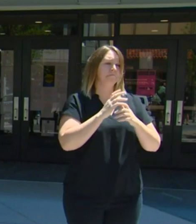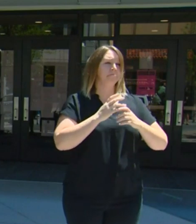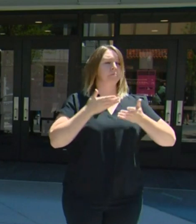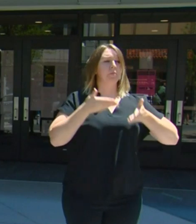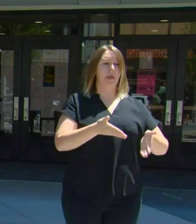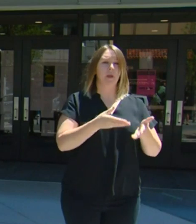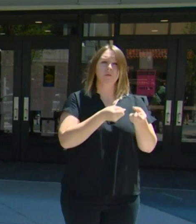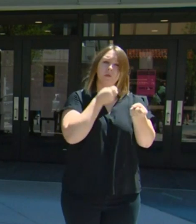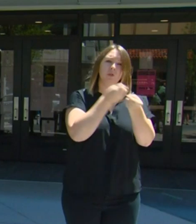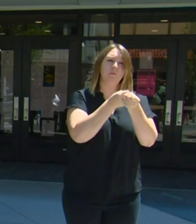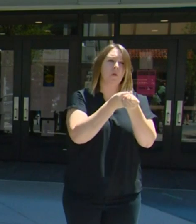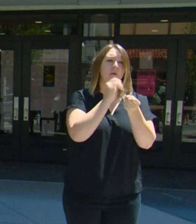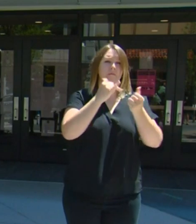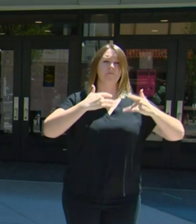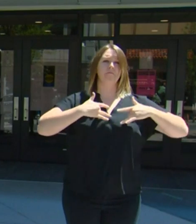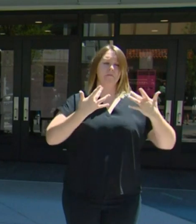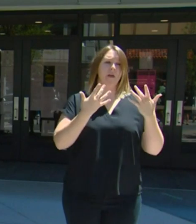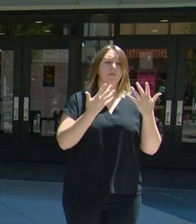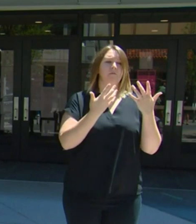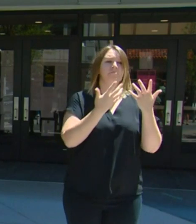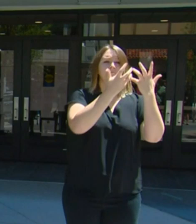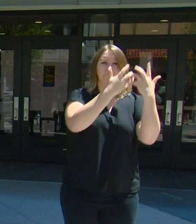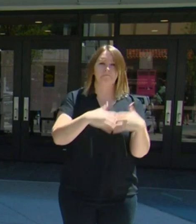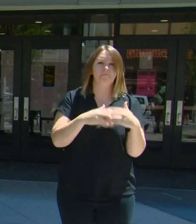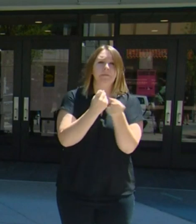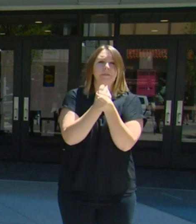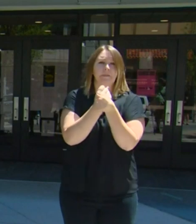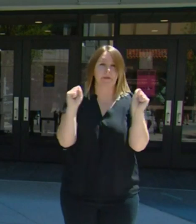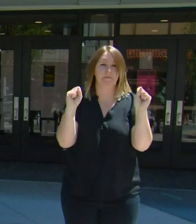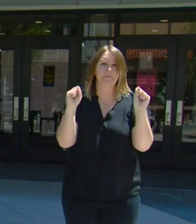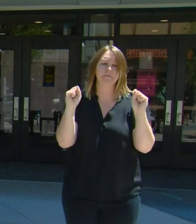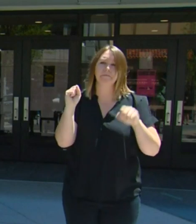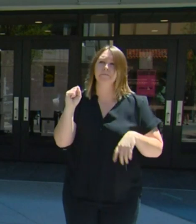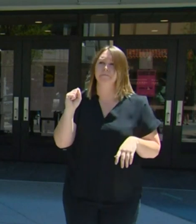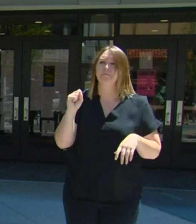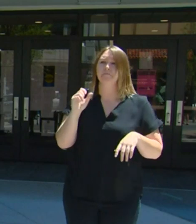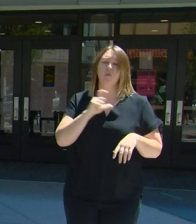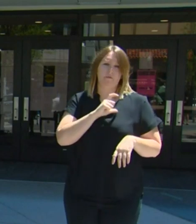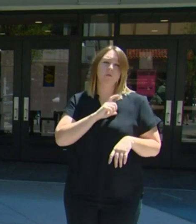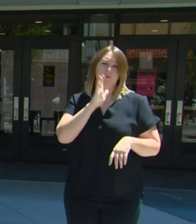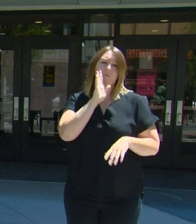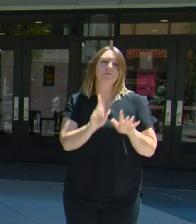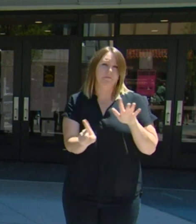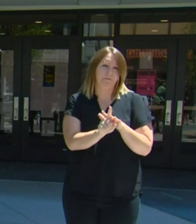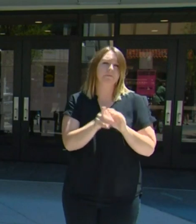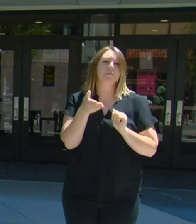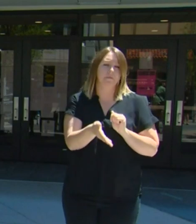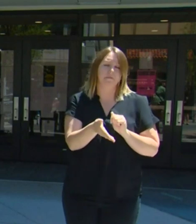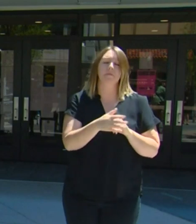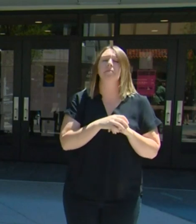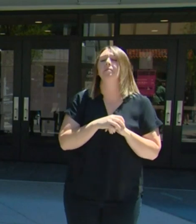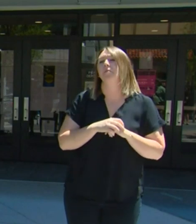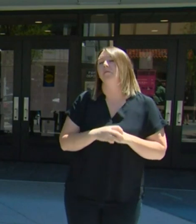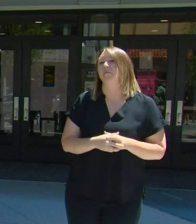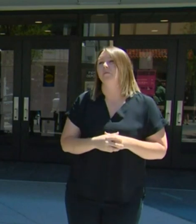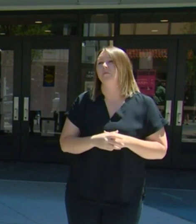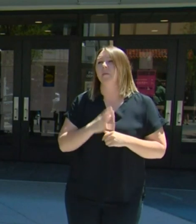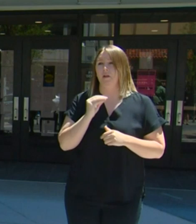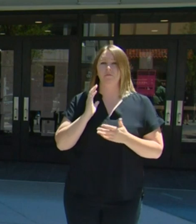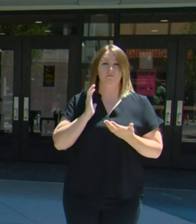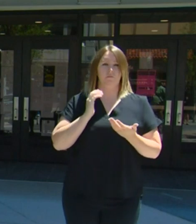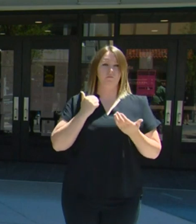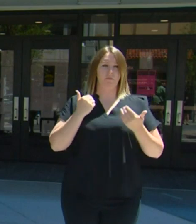as we can possibly ensure. We will have a presence, we will have officers there and we have plans around that.